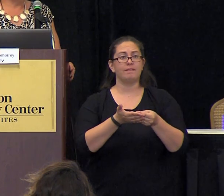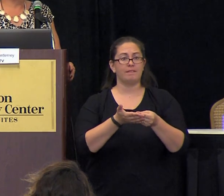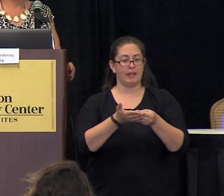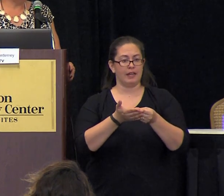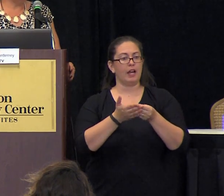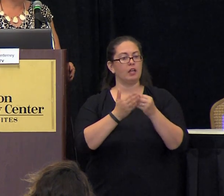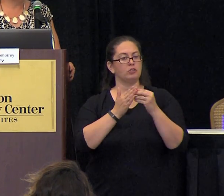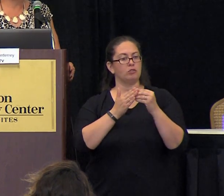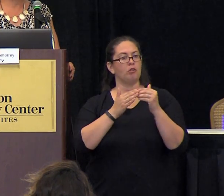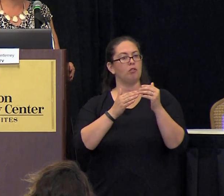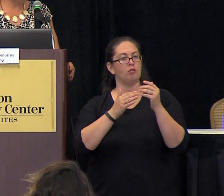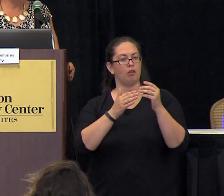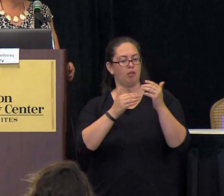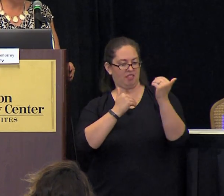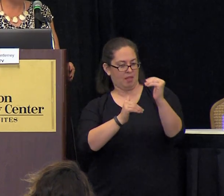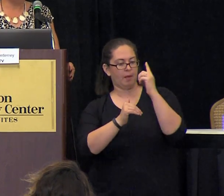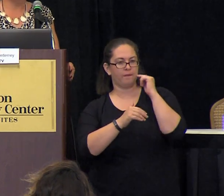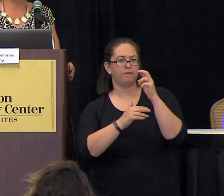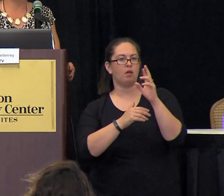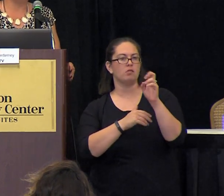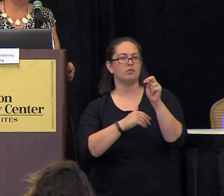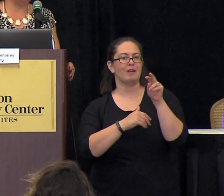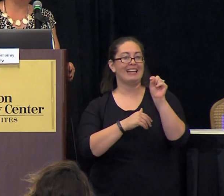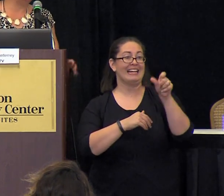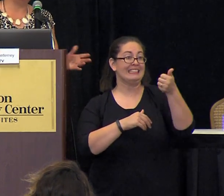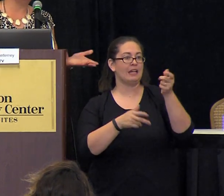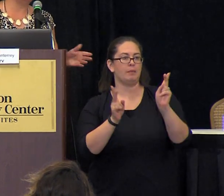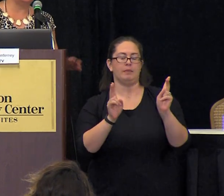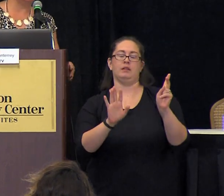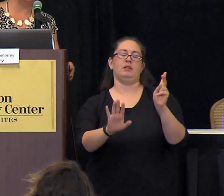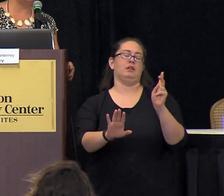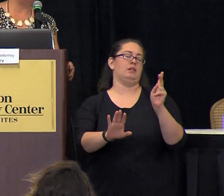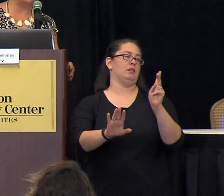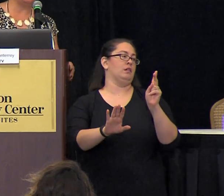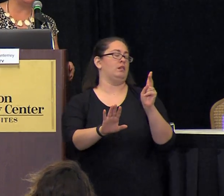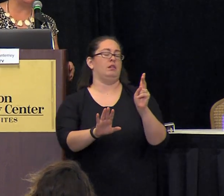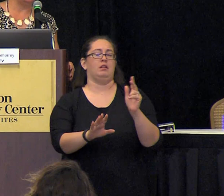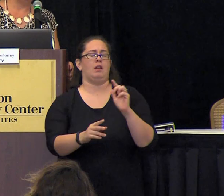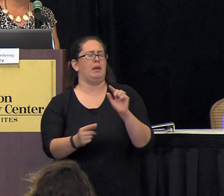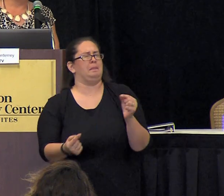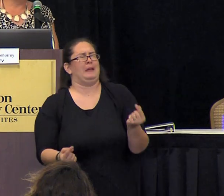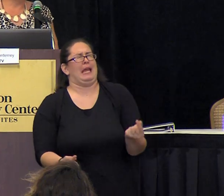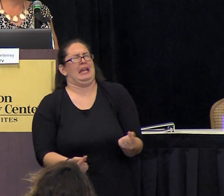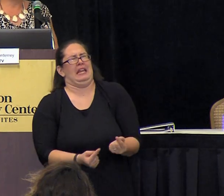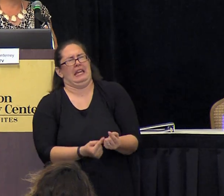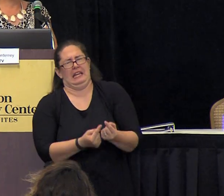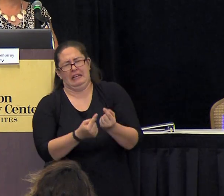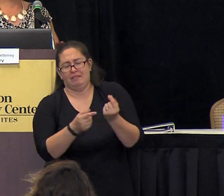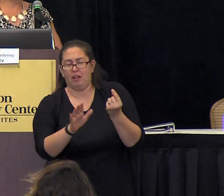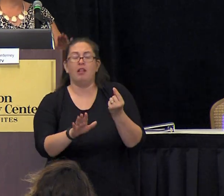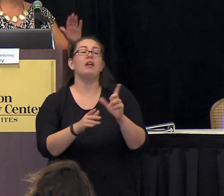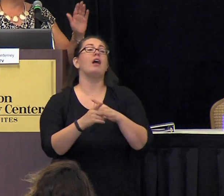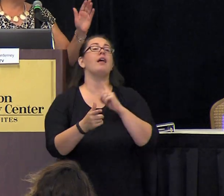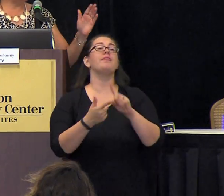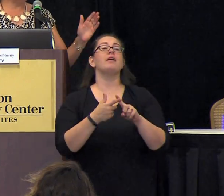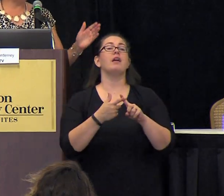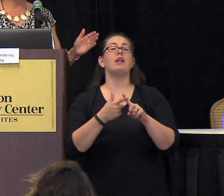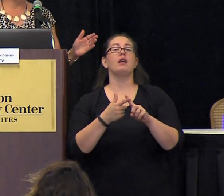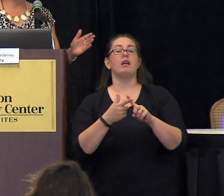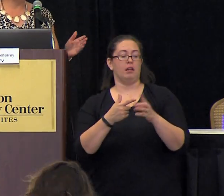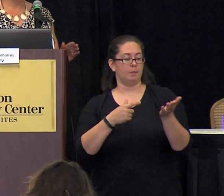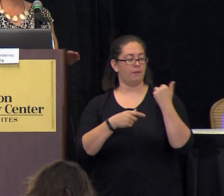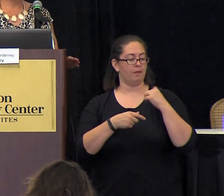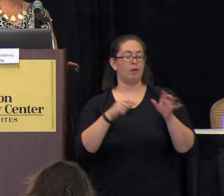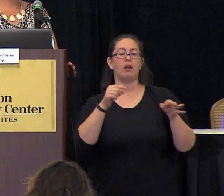guideline for rent for 10 people is very i'll just tell you it's very painful um and then as i described